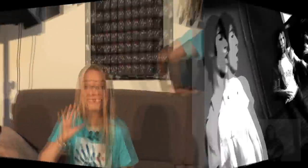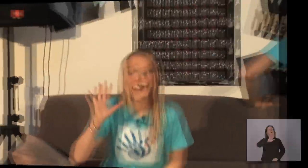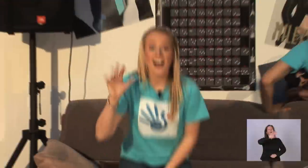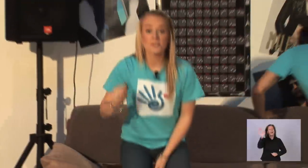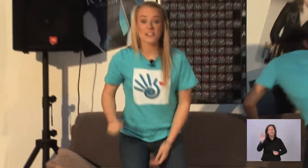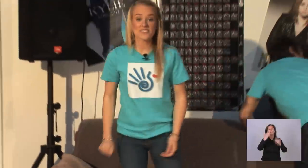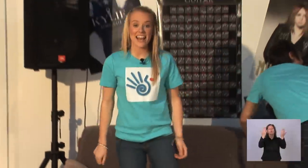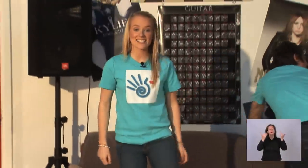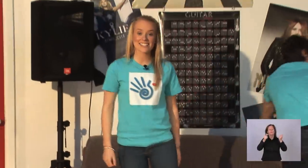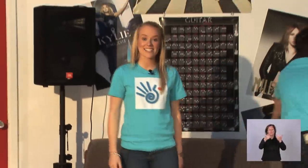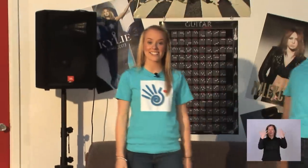Hi and welcome to Hands Can Sing.